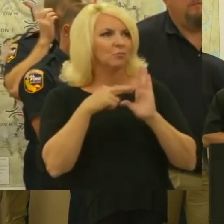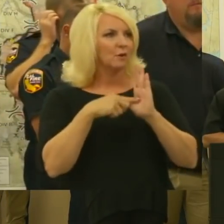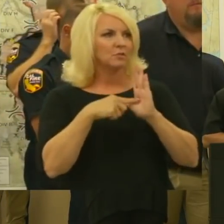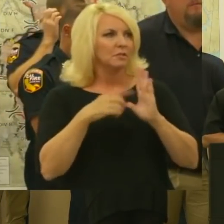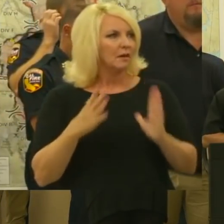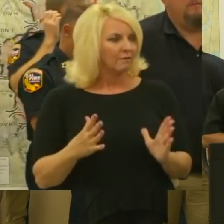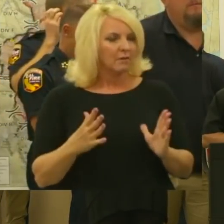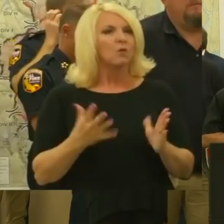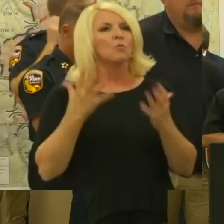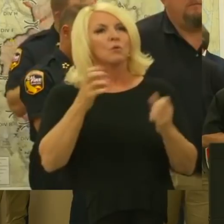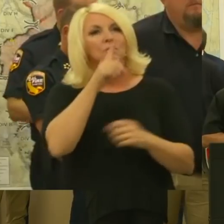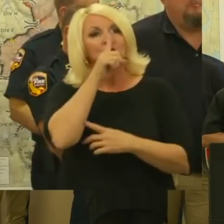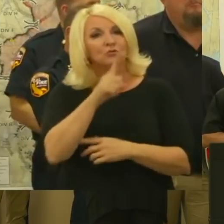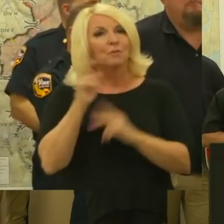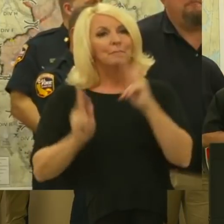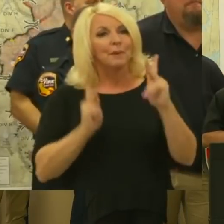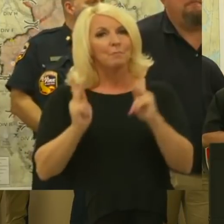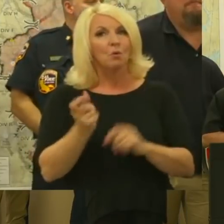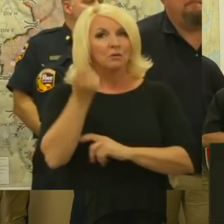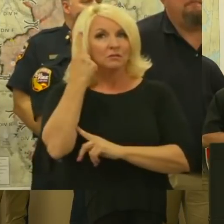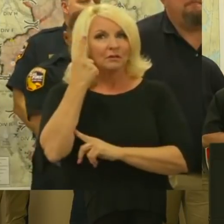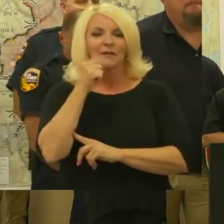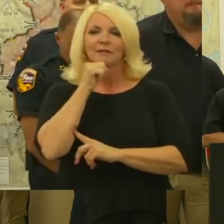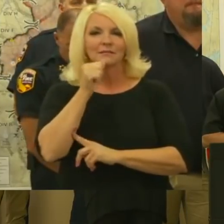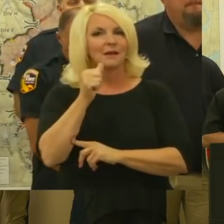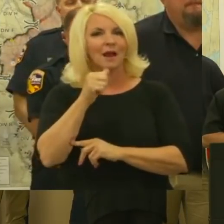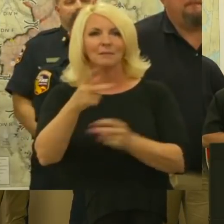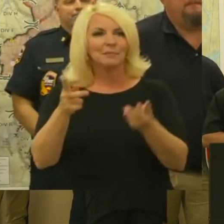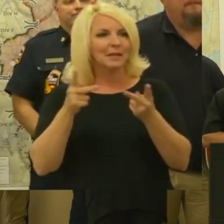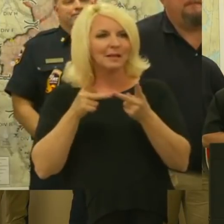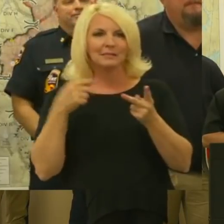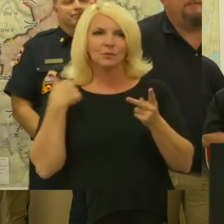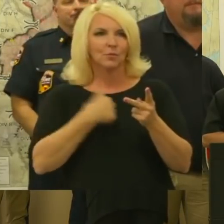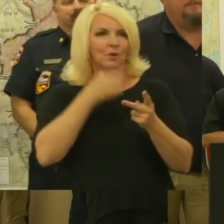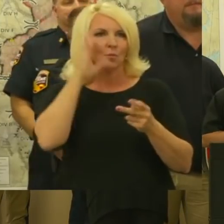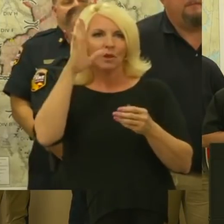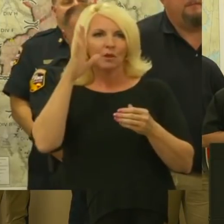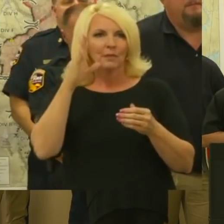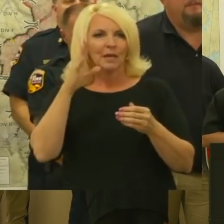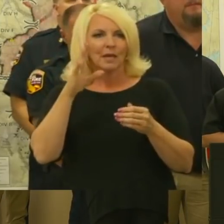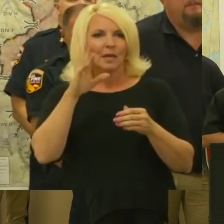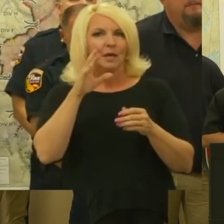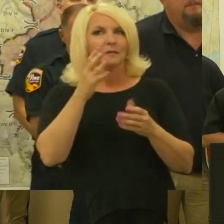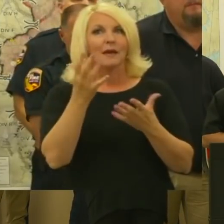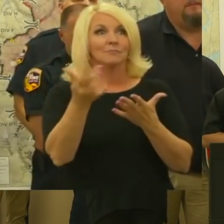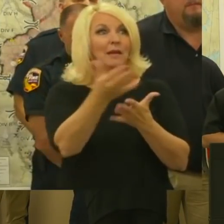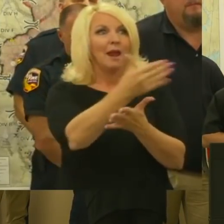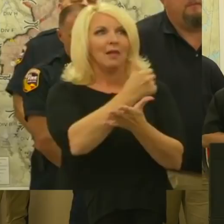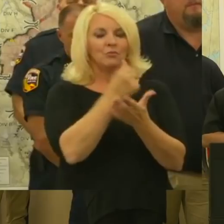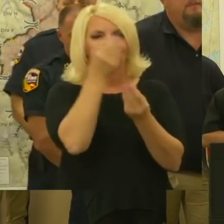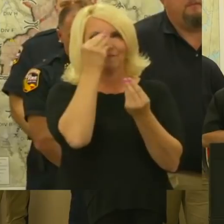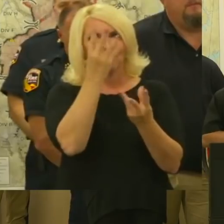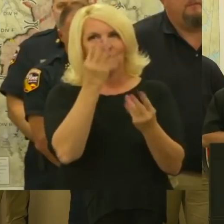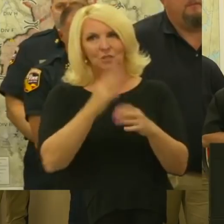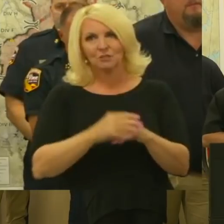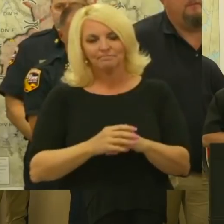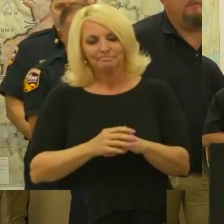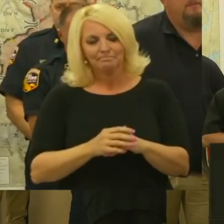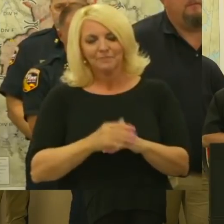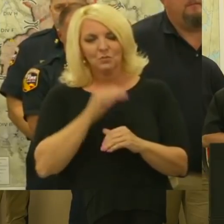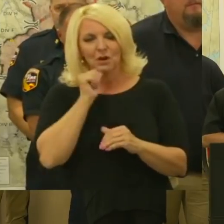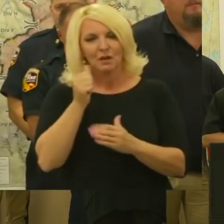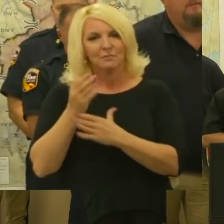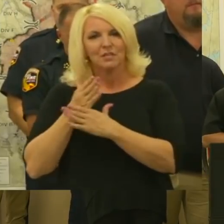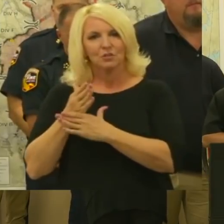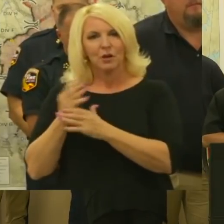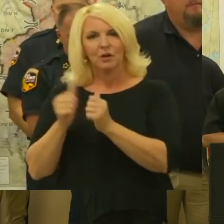want to make sure that we people understand that that is not a place that that we're going to be getting information out and and we're not going to be sharing that